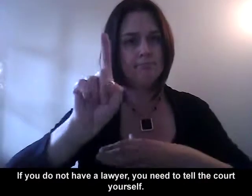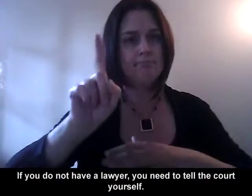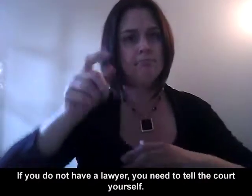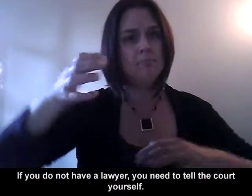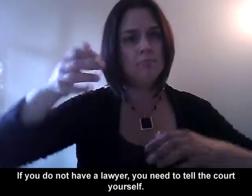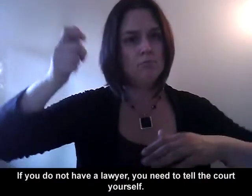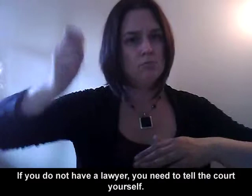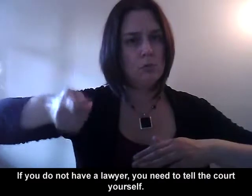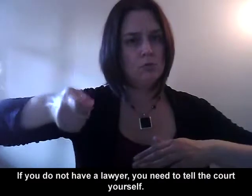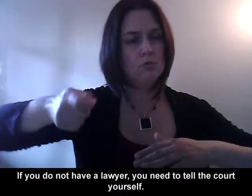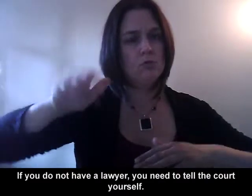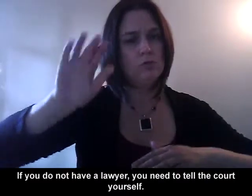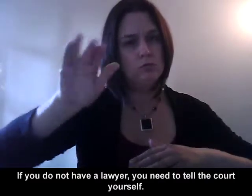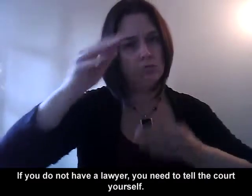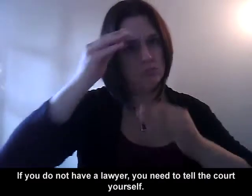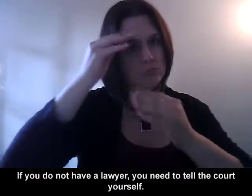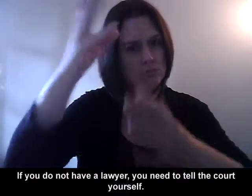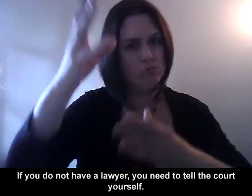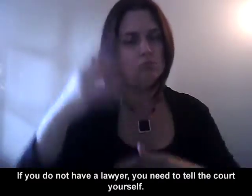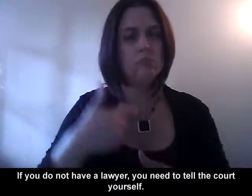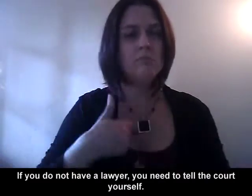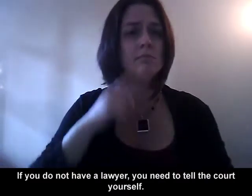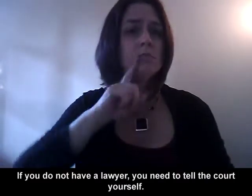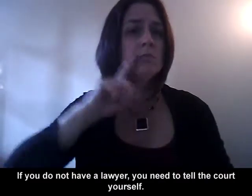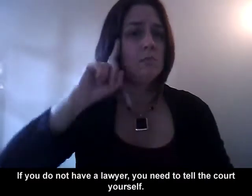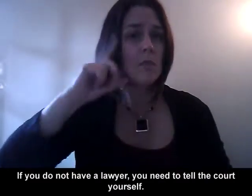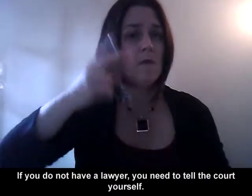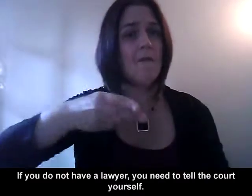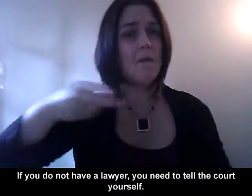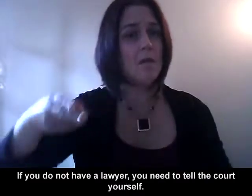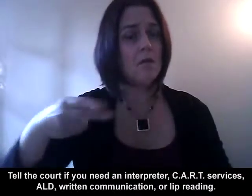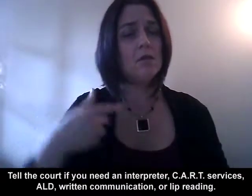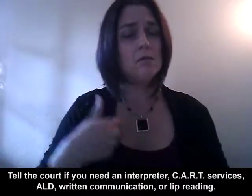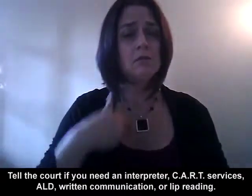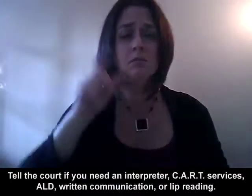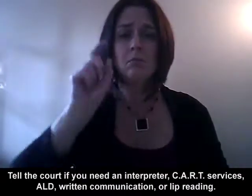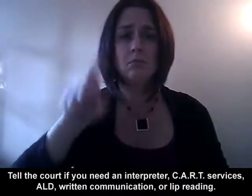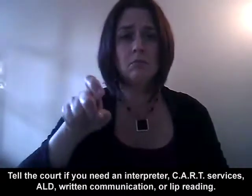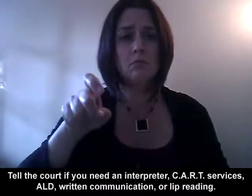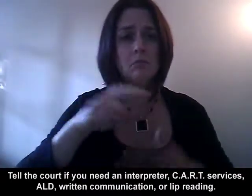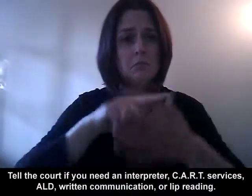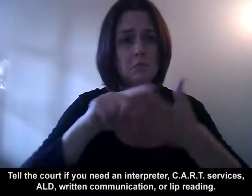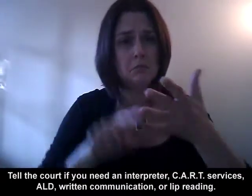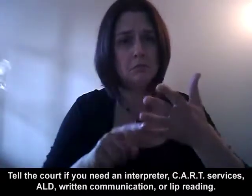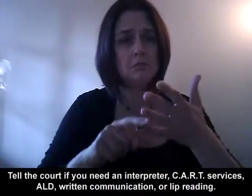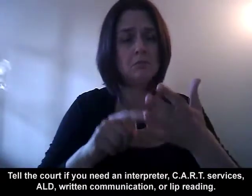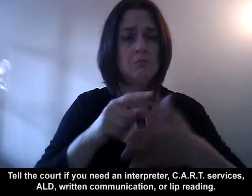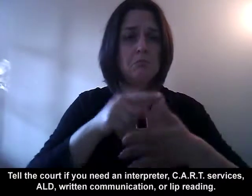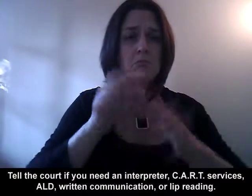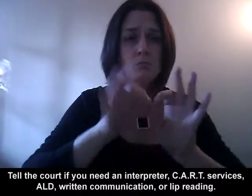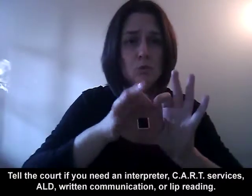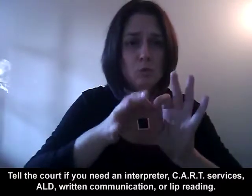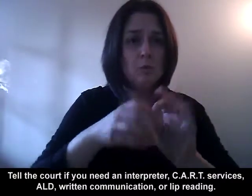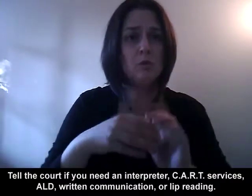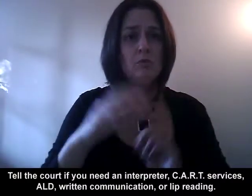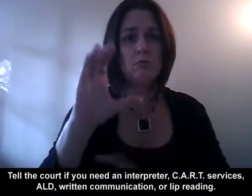If you do not have a lawyer, you need to tell the court yourself. Tell the court if you need an interpreter, CART services,